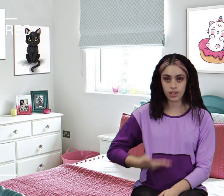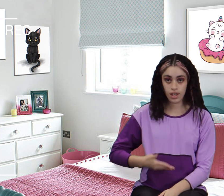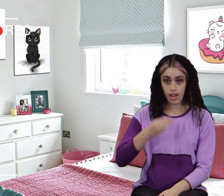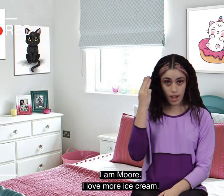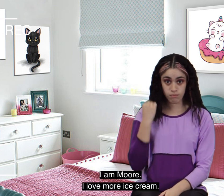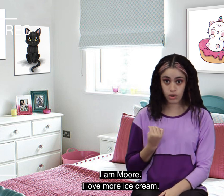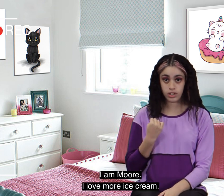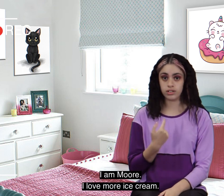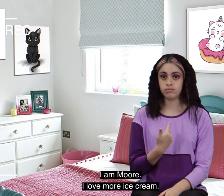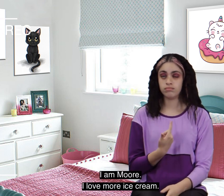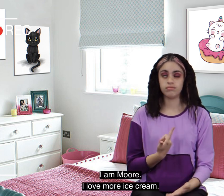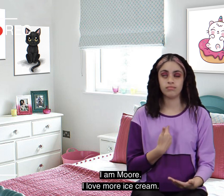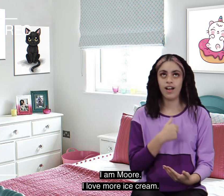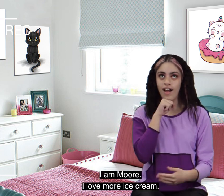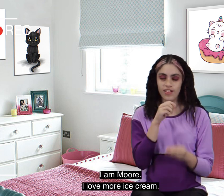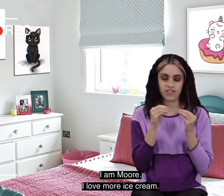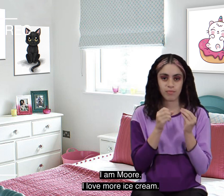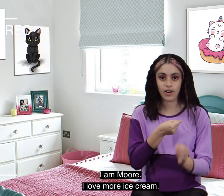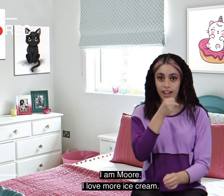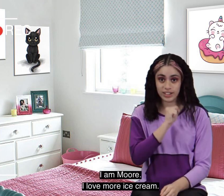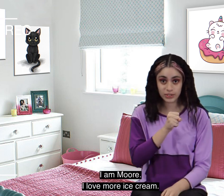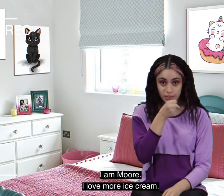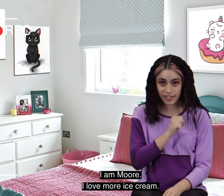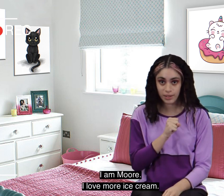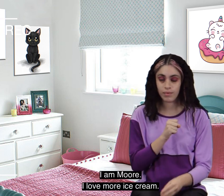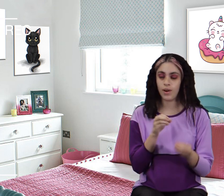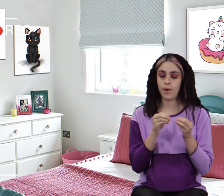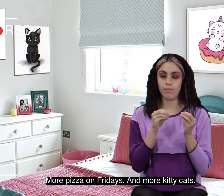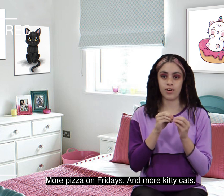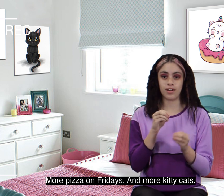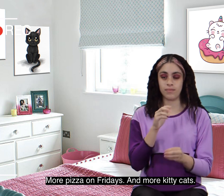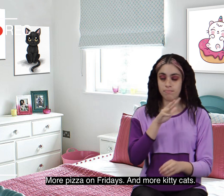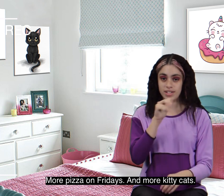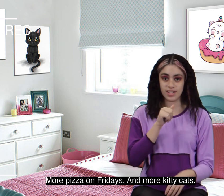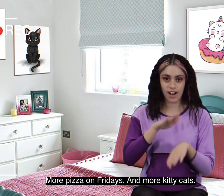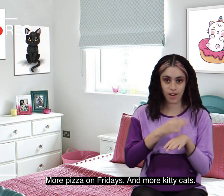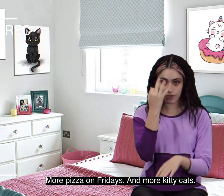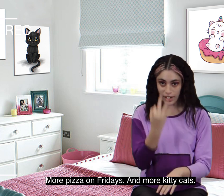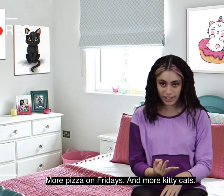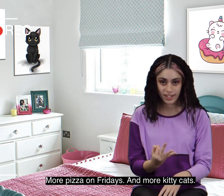i'm more i love more ice cream more pizza on fridays